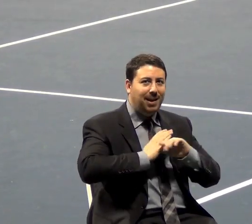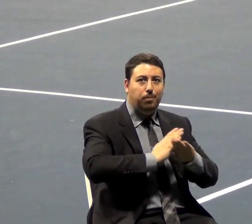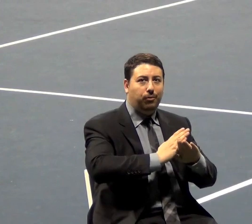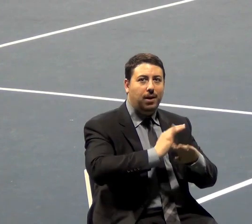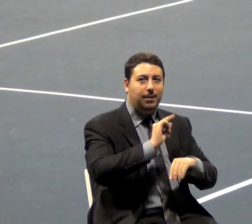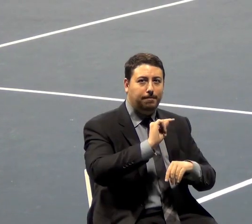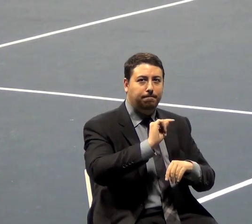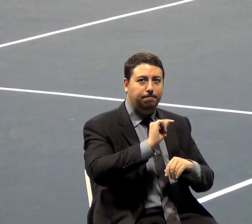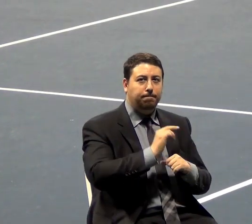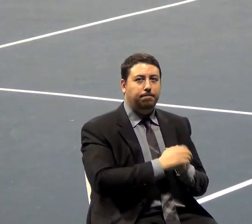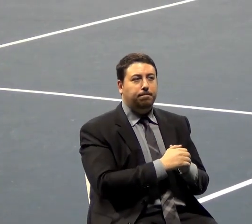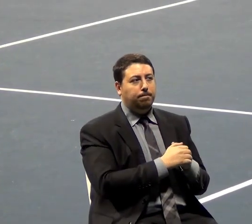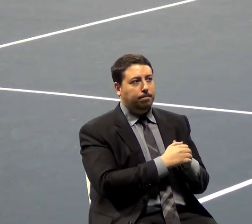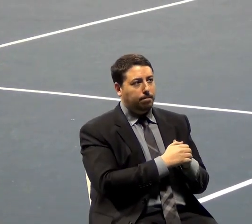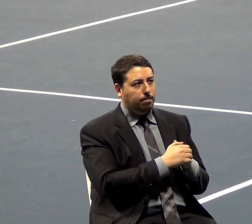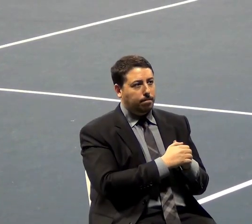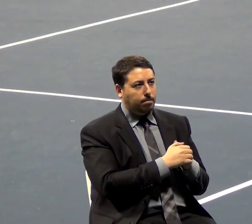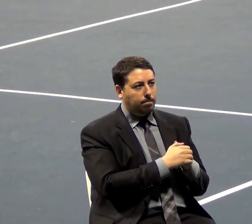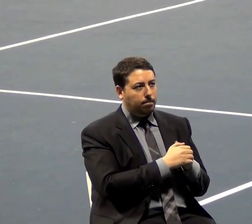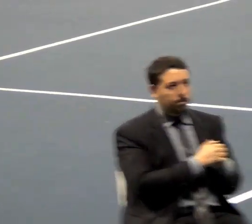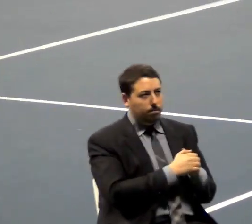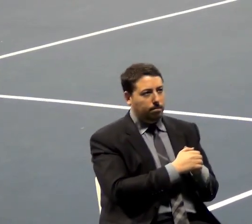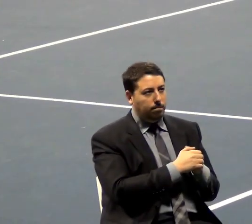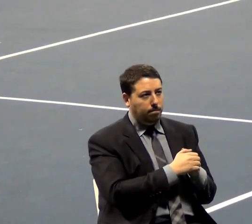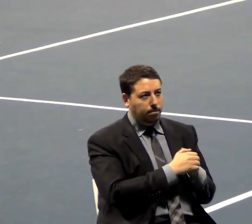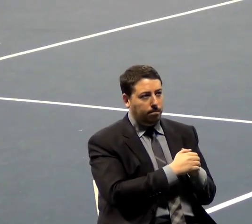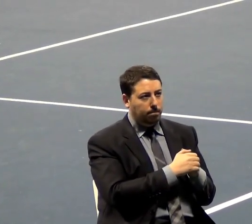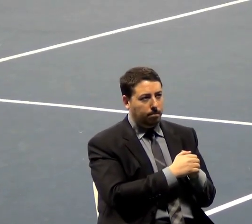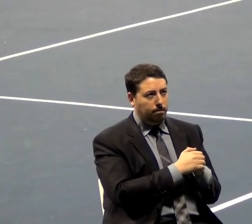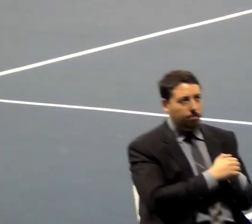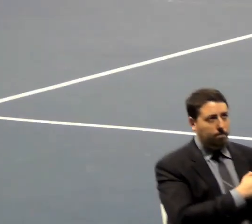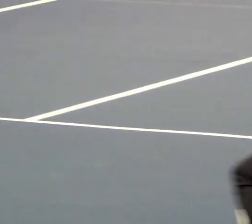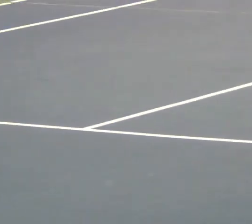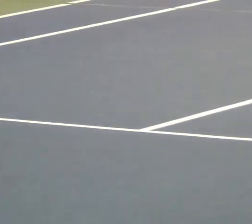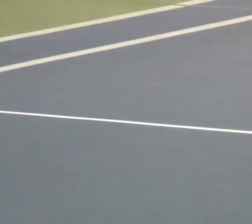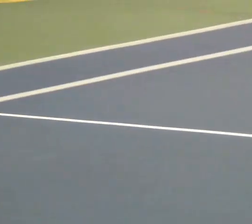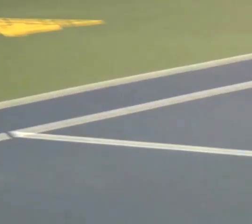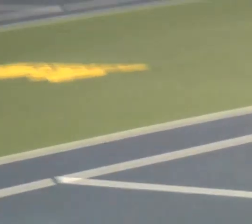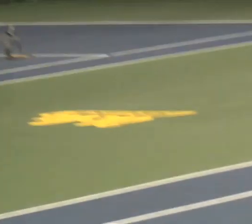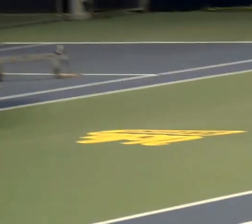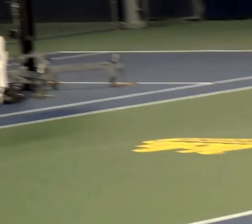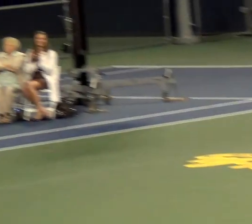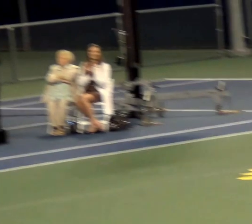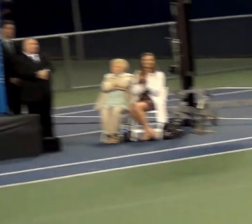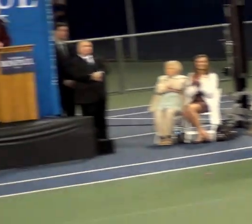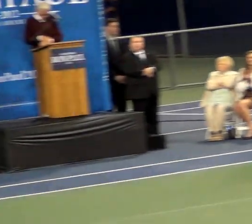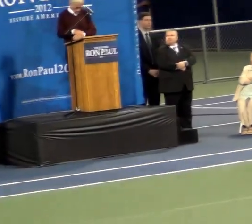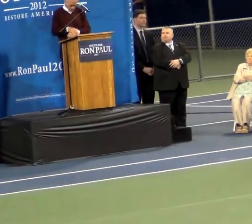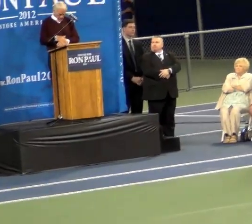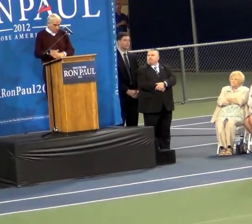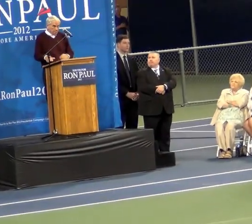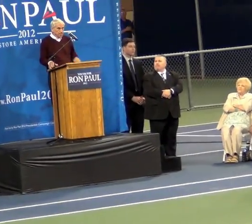No No army no